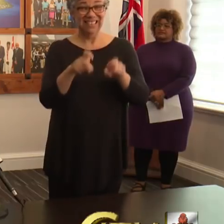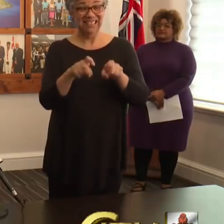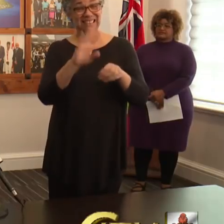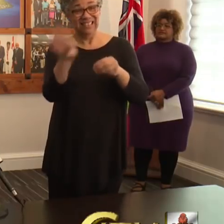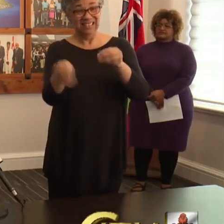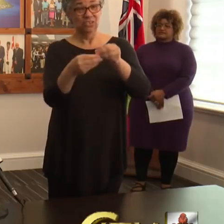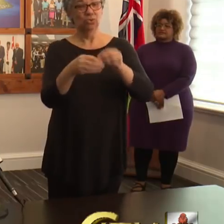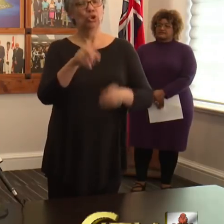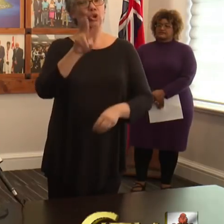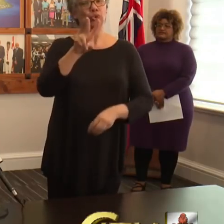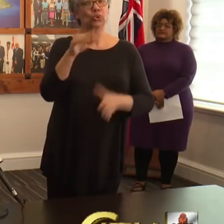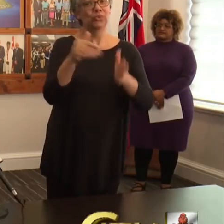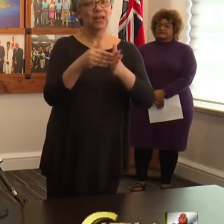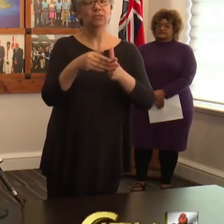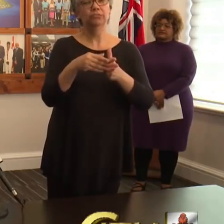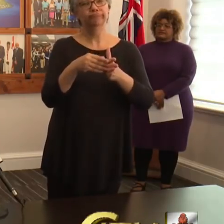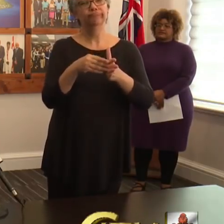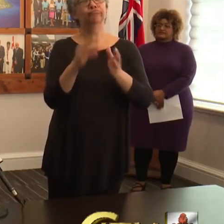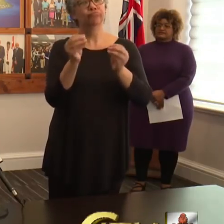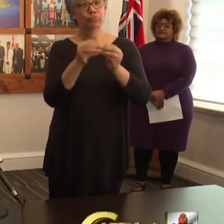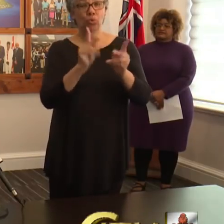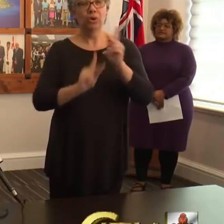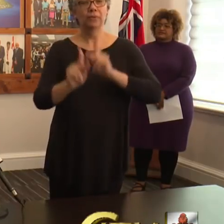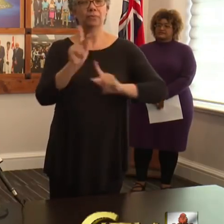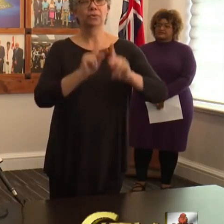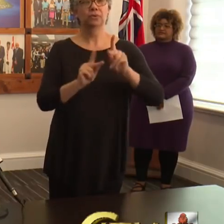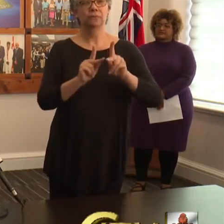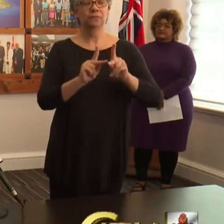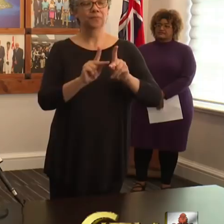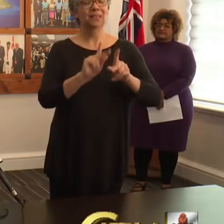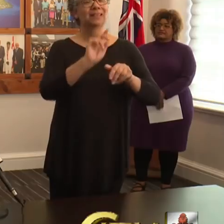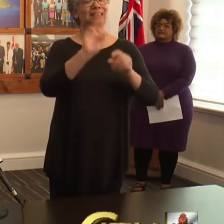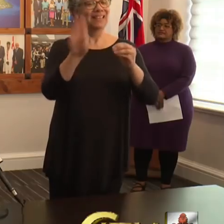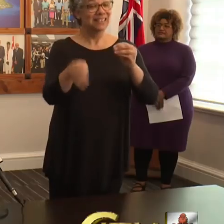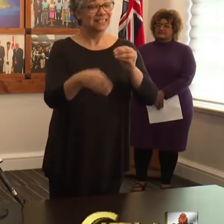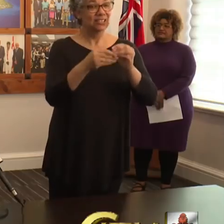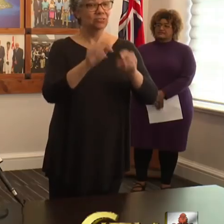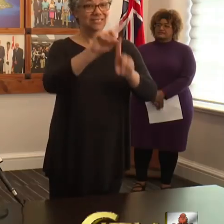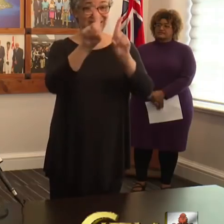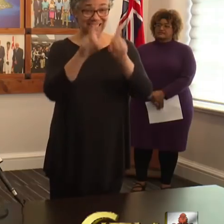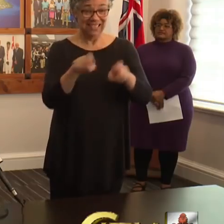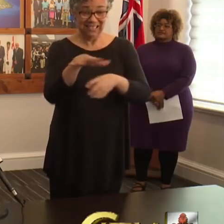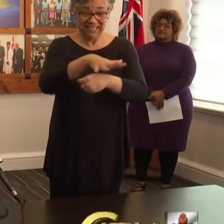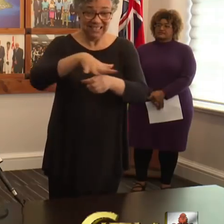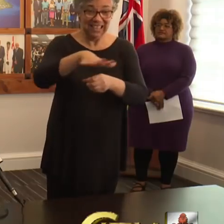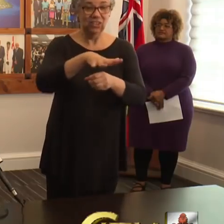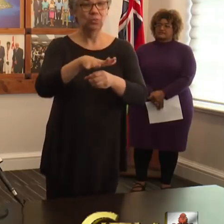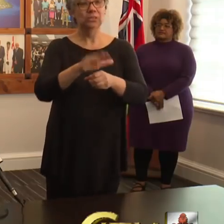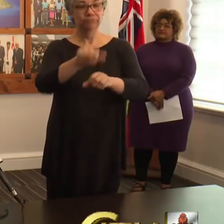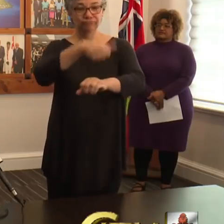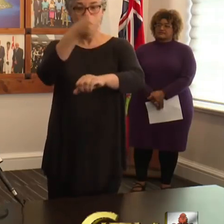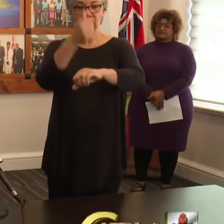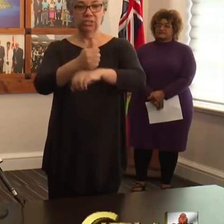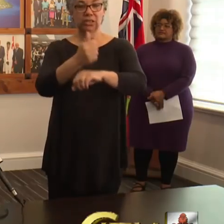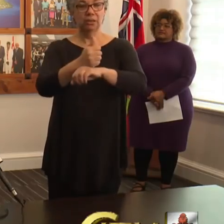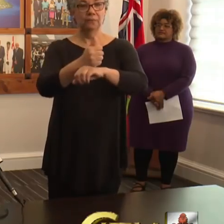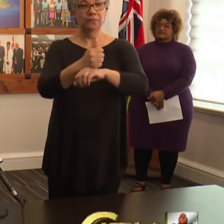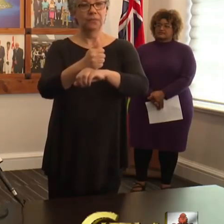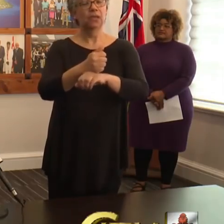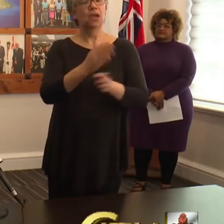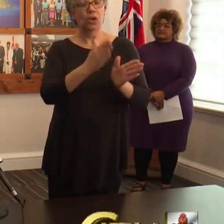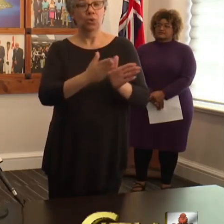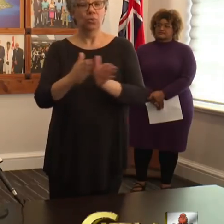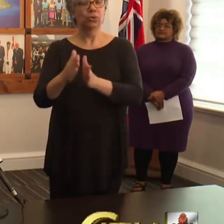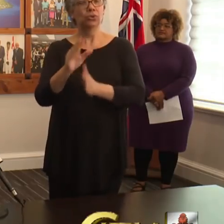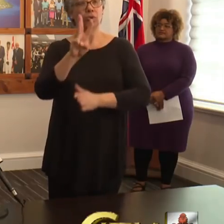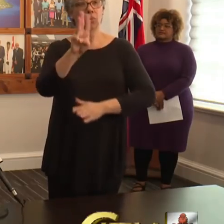persons. An additional testing center will also be set up and validated according to the World Health Organization guidelines.